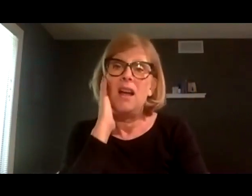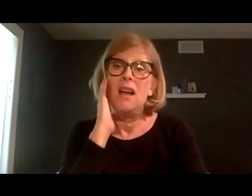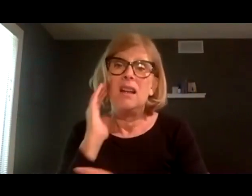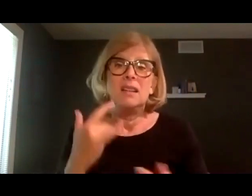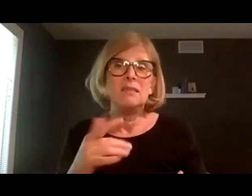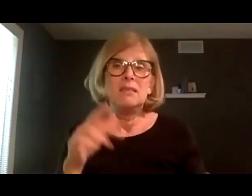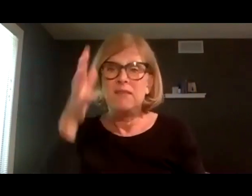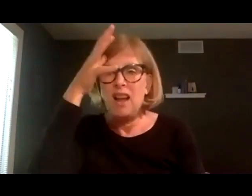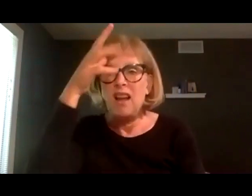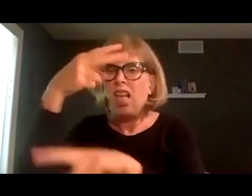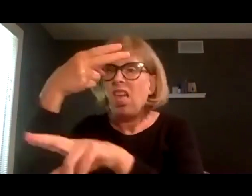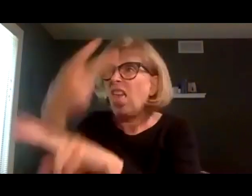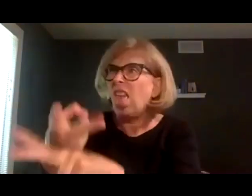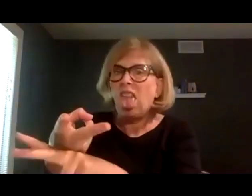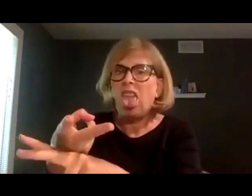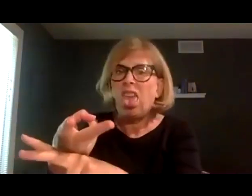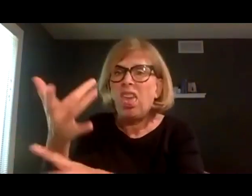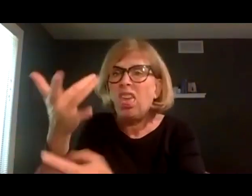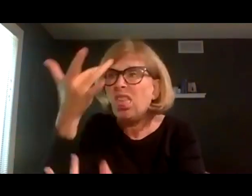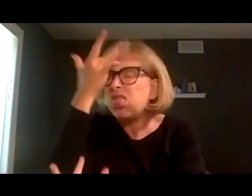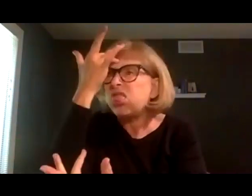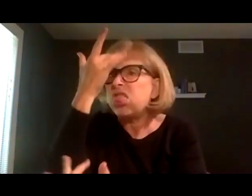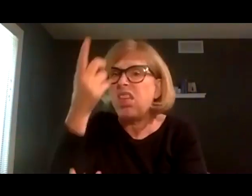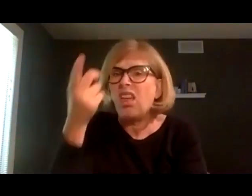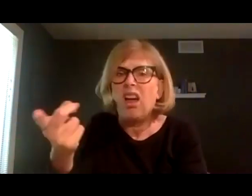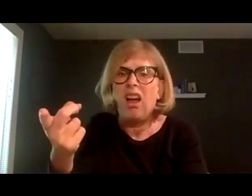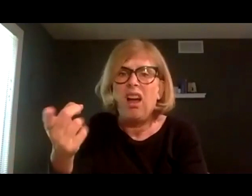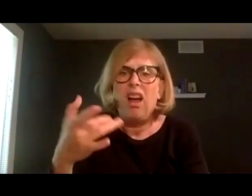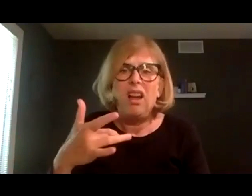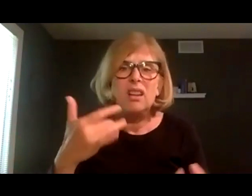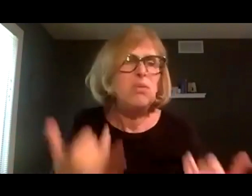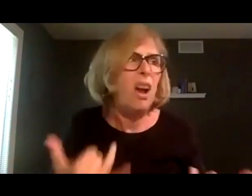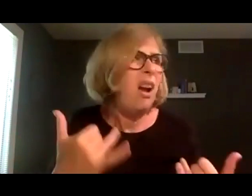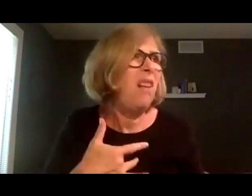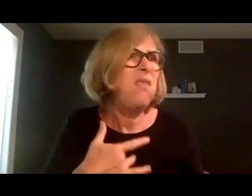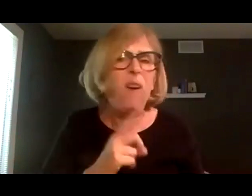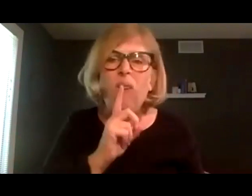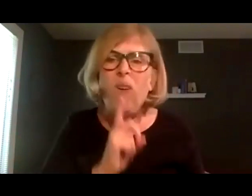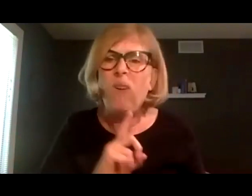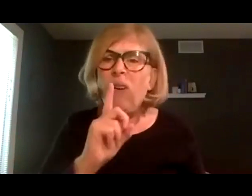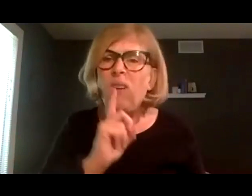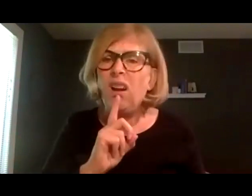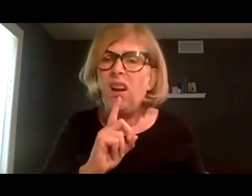today I'm lonely I feel so small